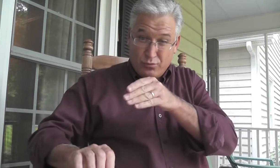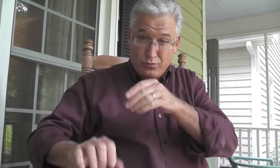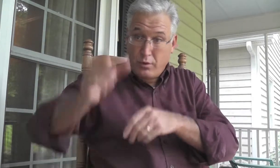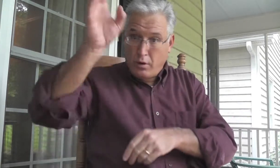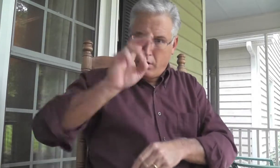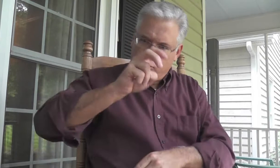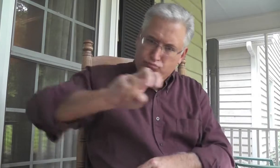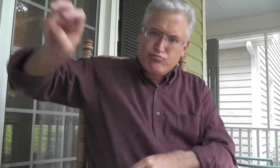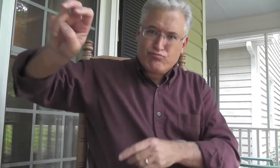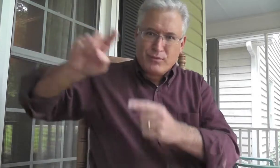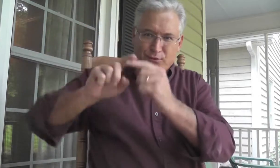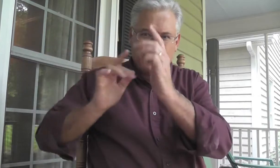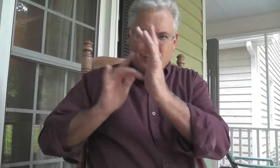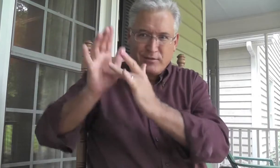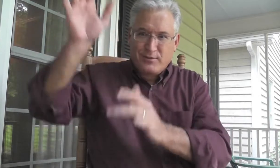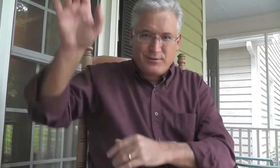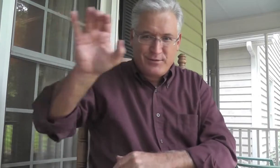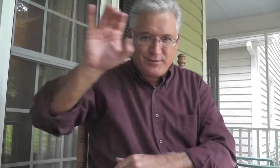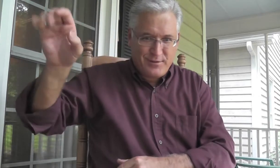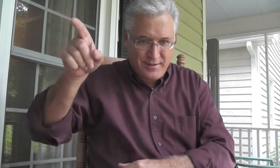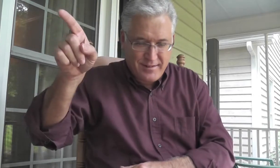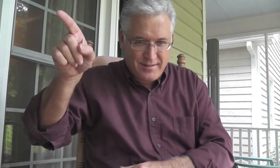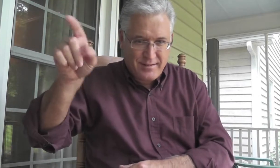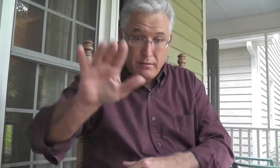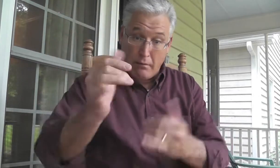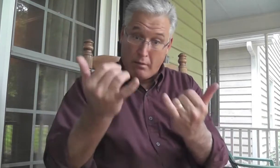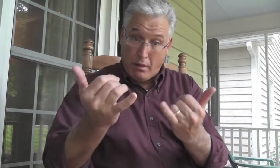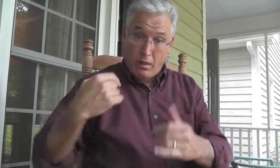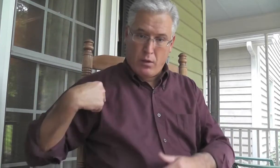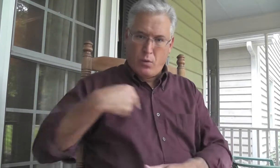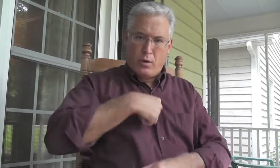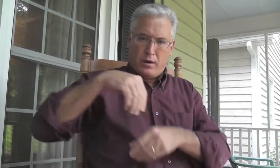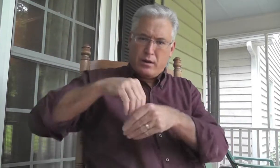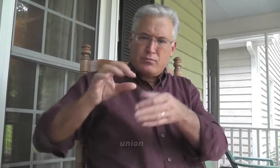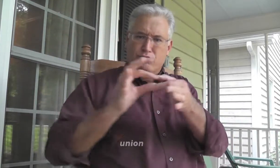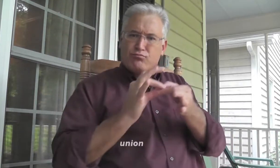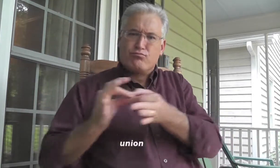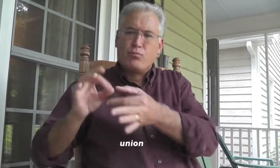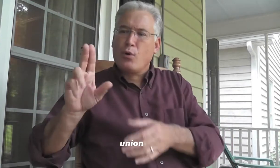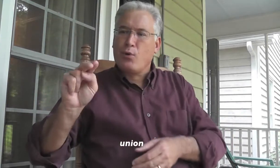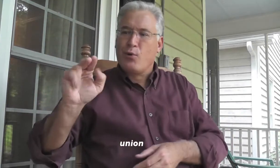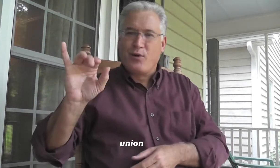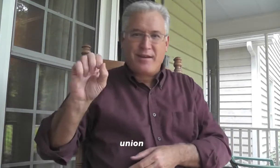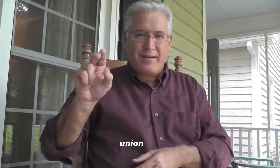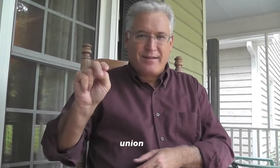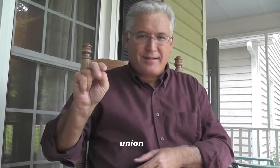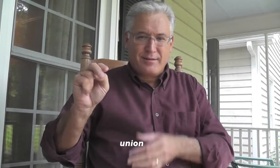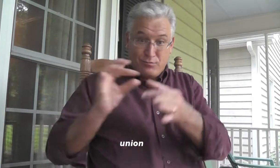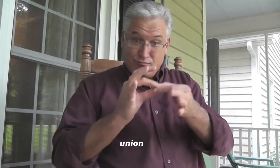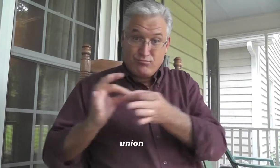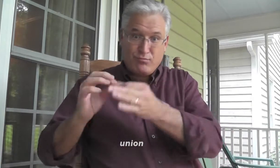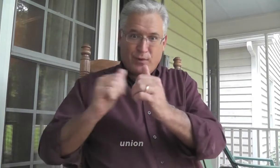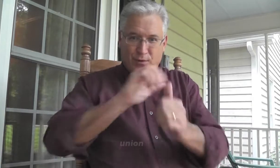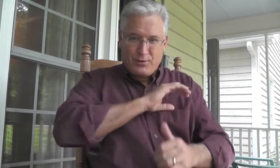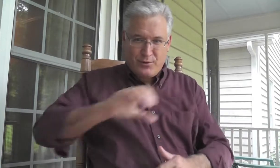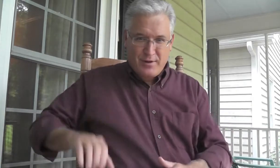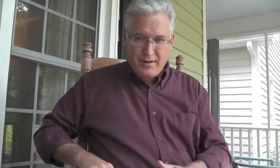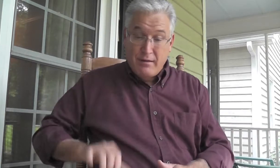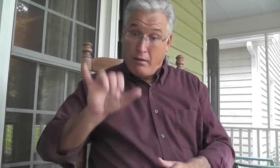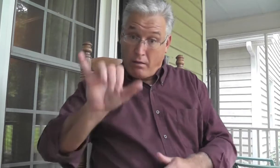sin. Everything has been canceled. All of it went to the cross with Christ. Now, we are in union, in union with